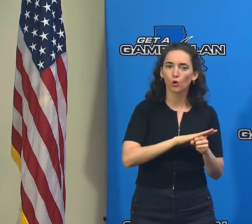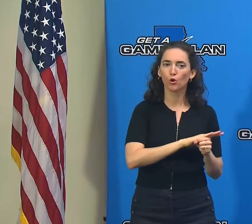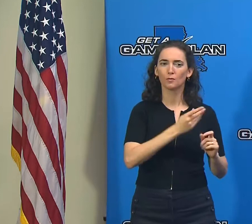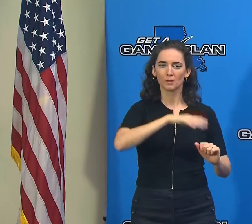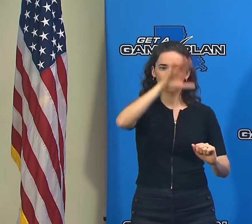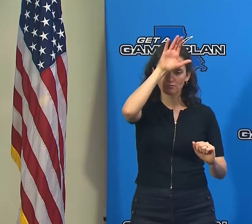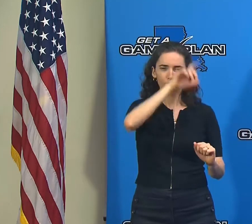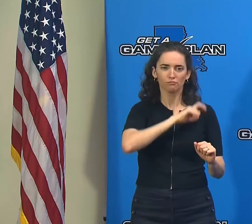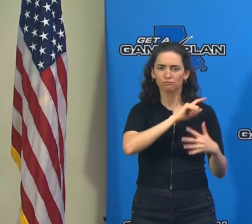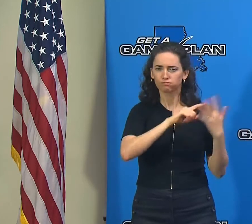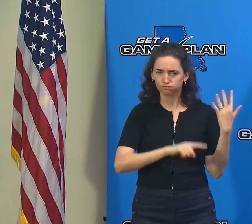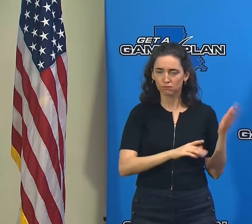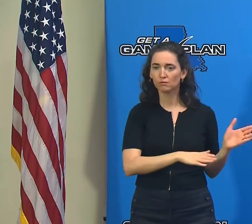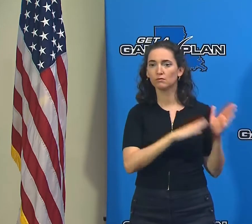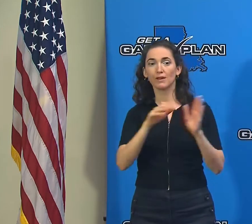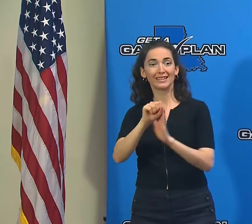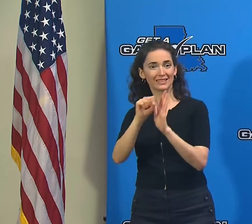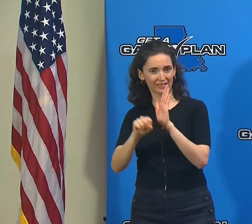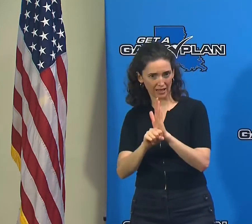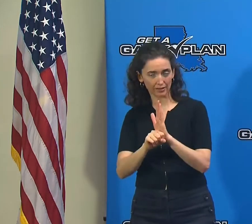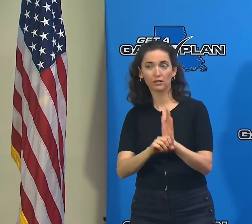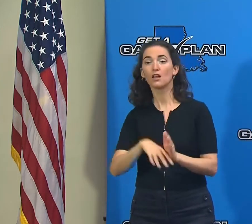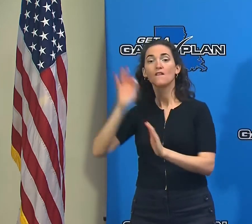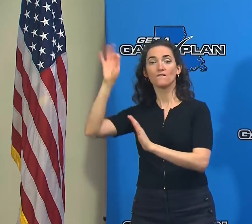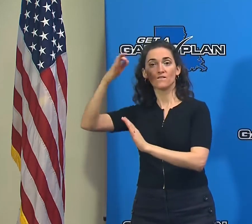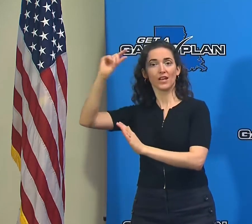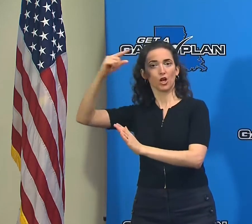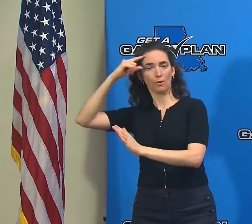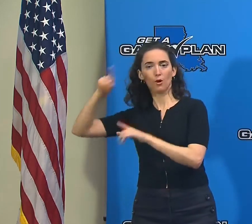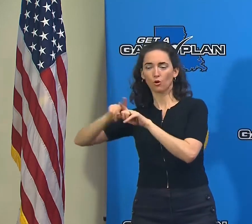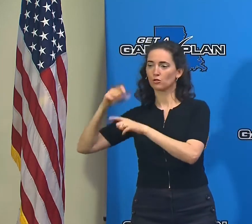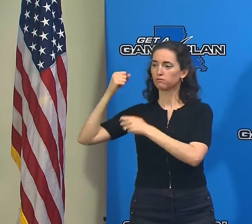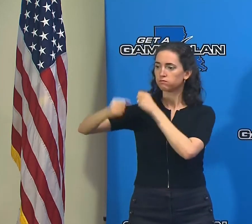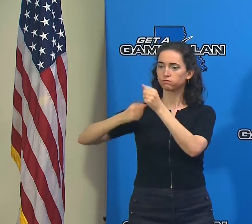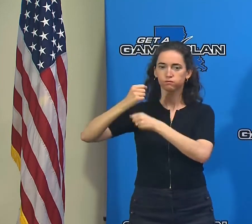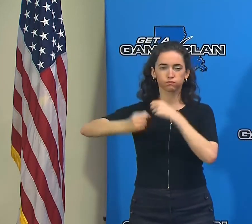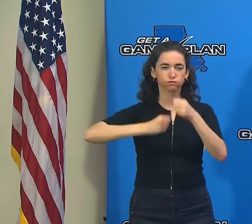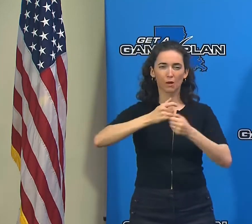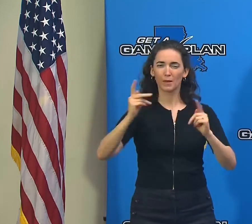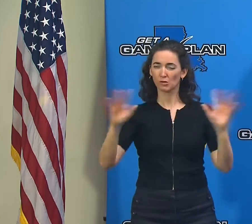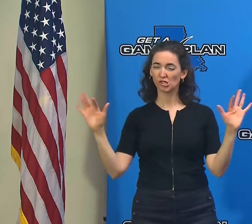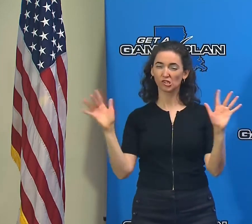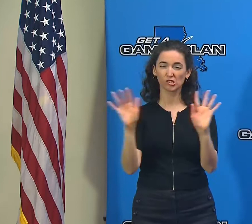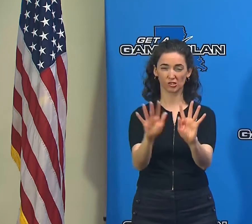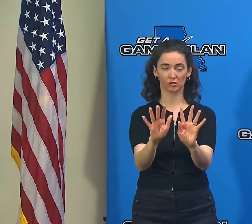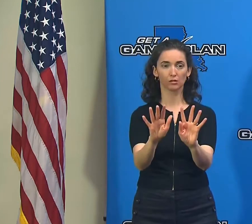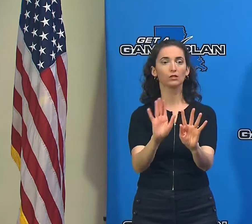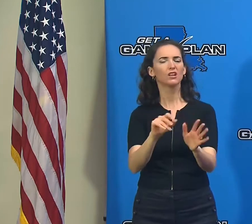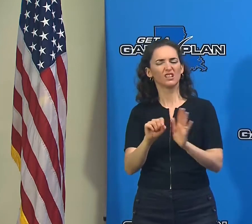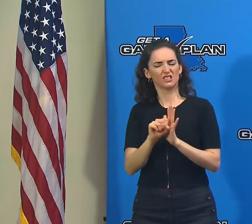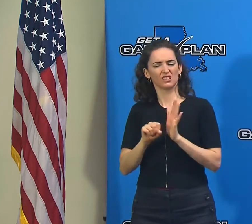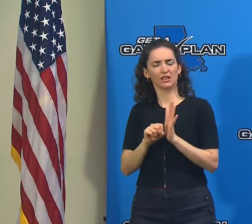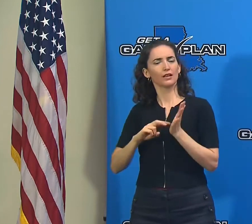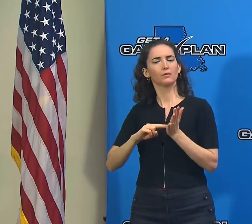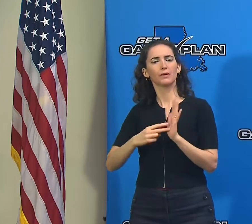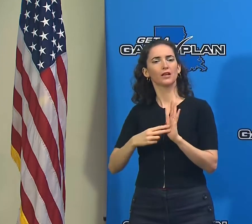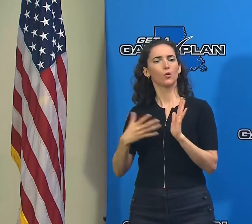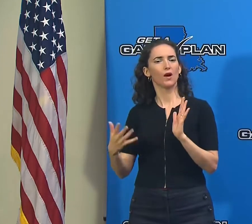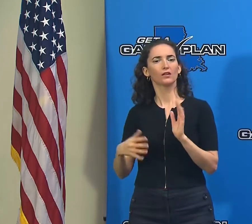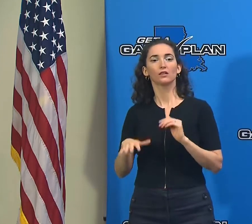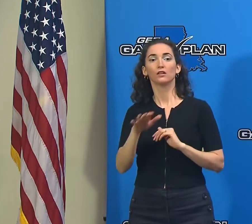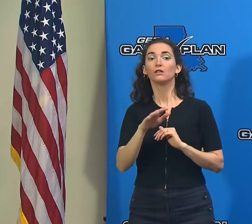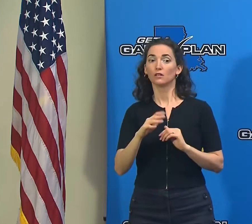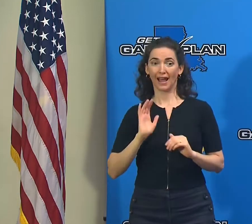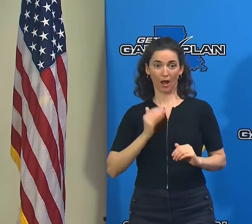federal government has put assets into this effort as well. And when I say state, it really is about 16